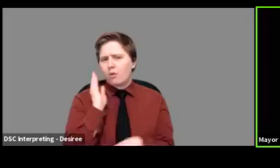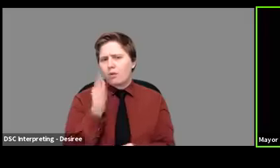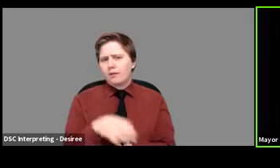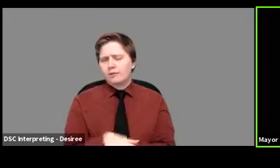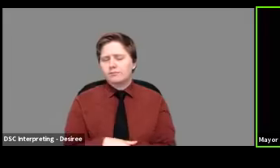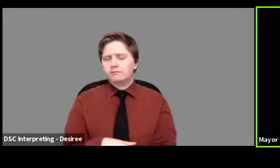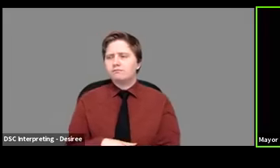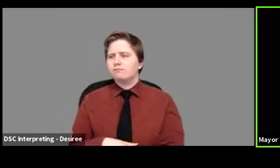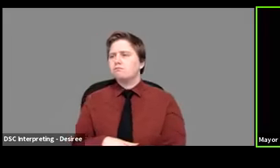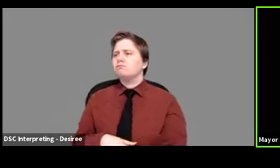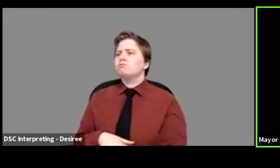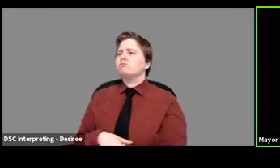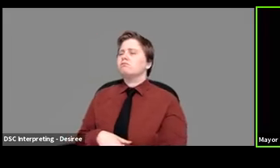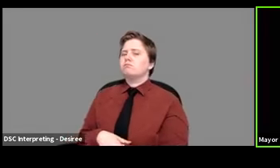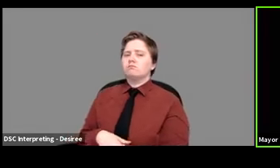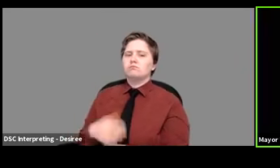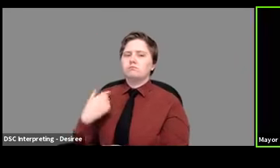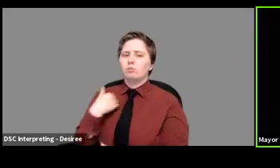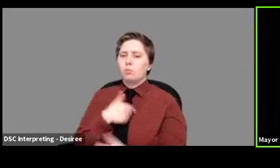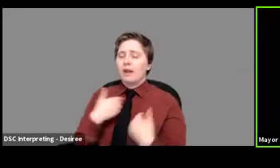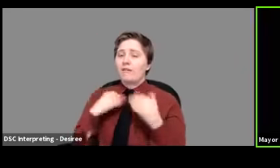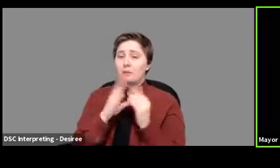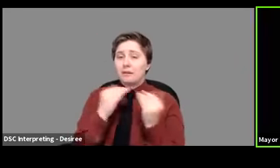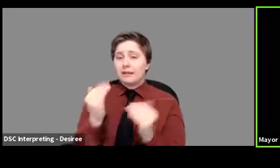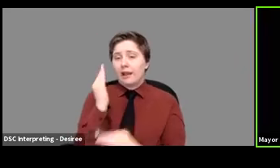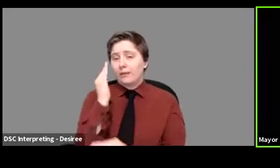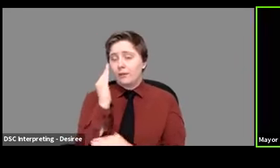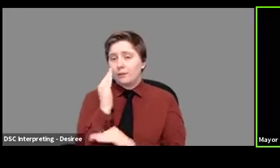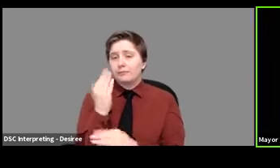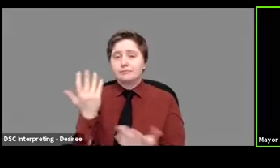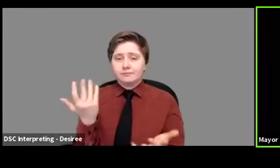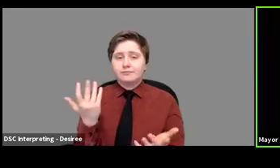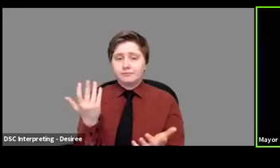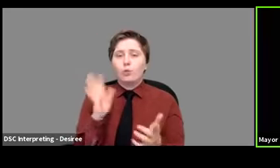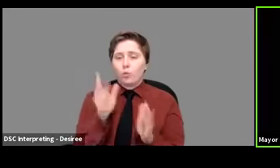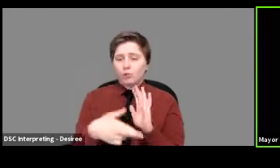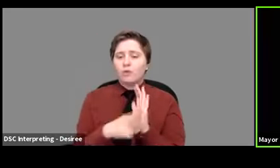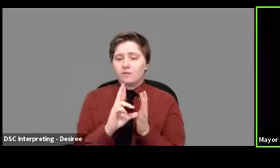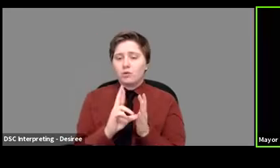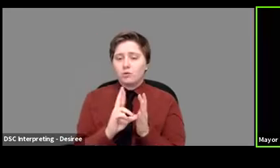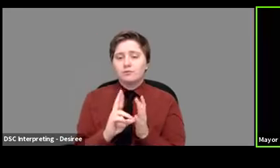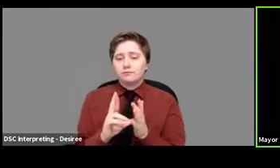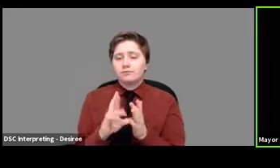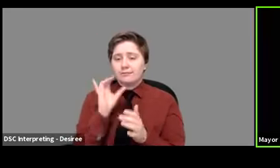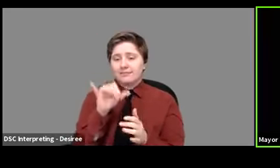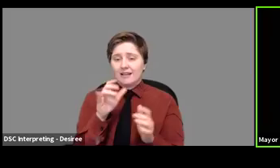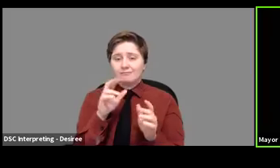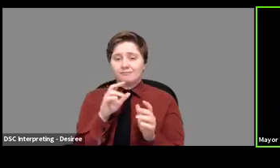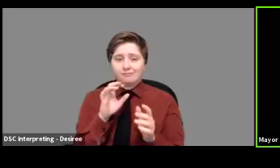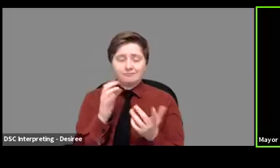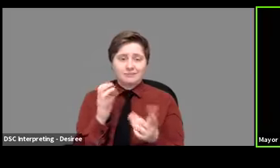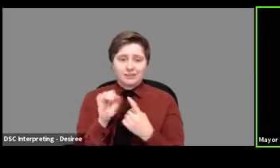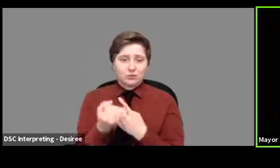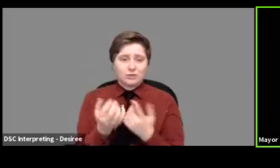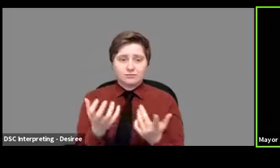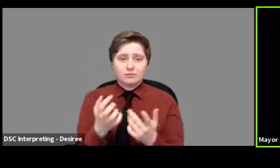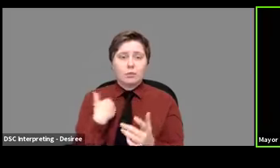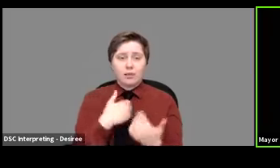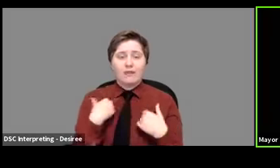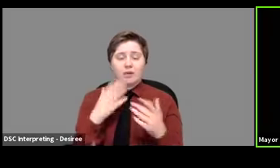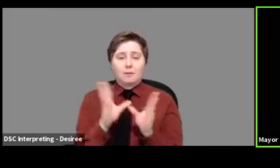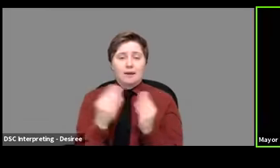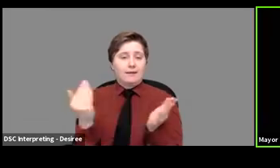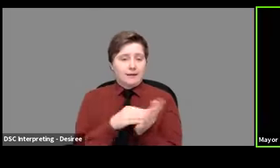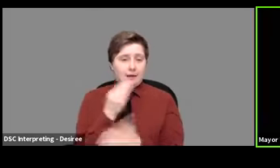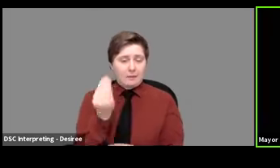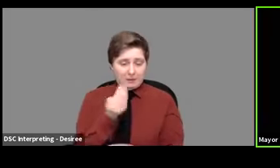Um, we have a meeting today at noon that's going to review the budget. Um, we have another meeting Monday